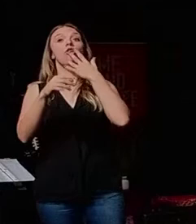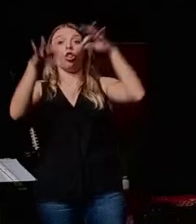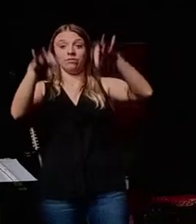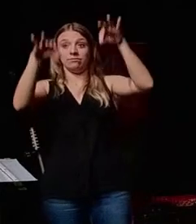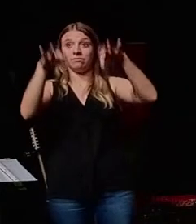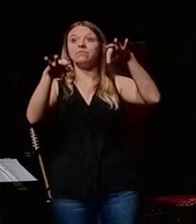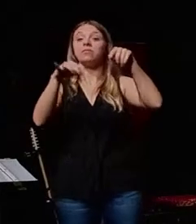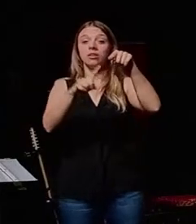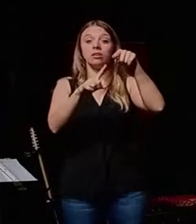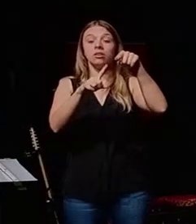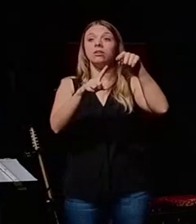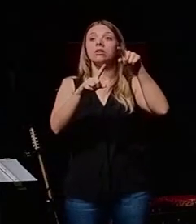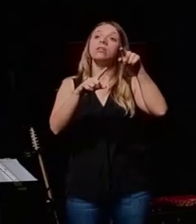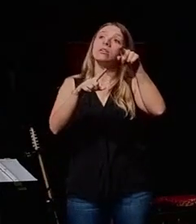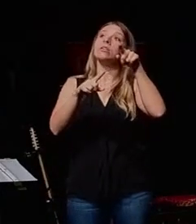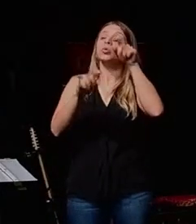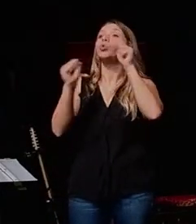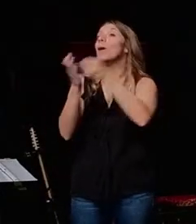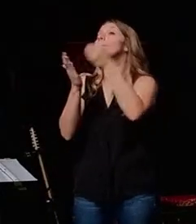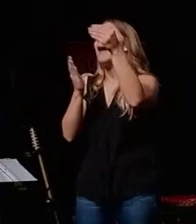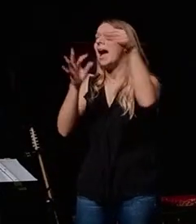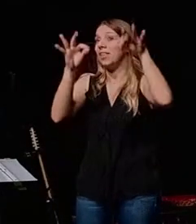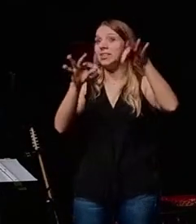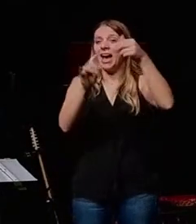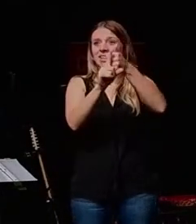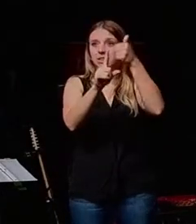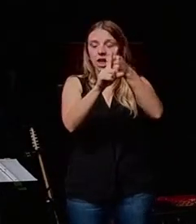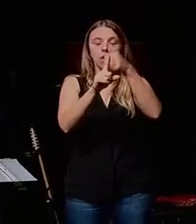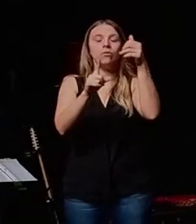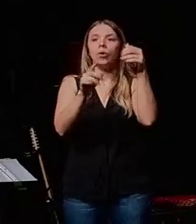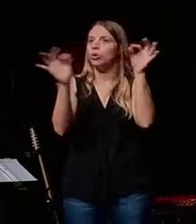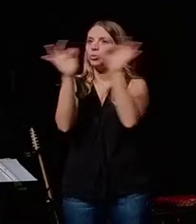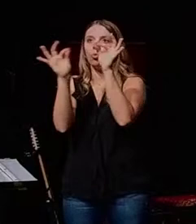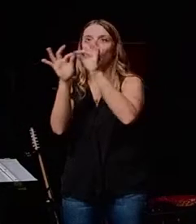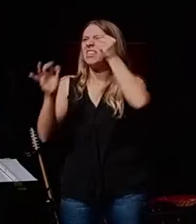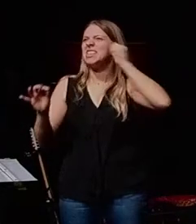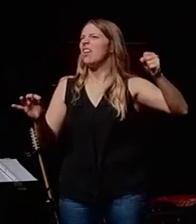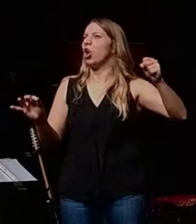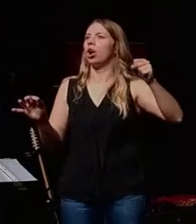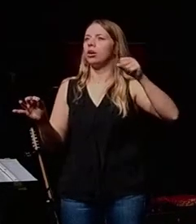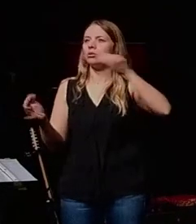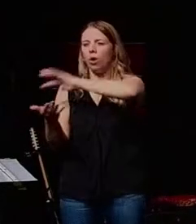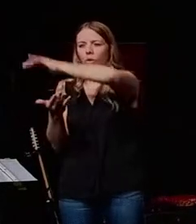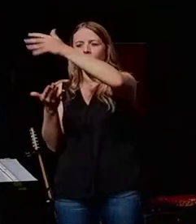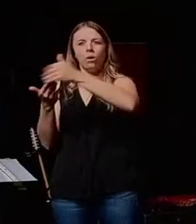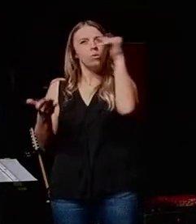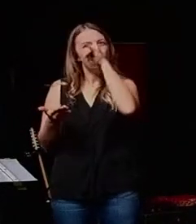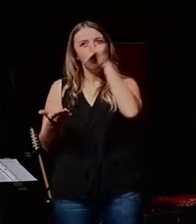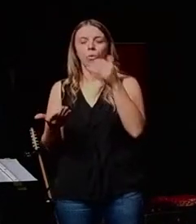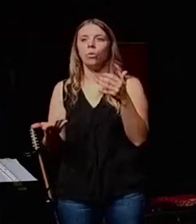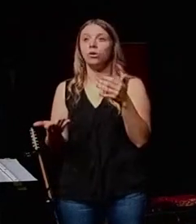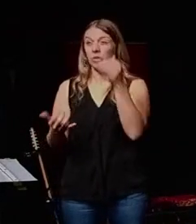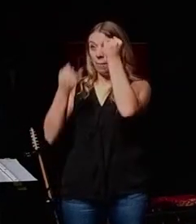you can buy the dye. The dye was worth its weight in silver. So imagine how expensive that stuff is.